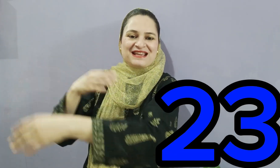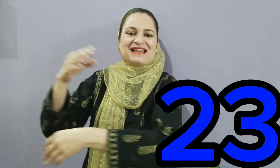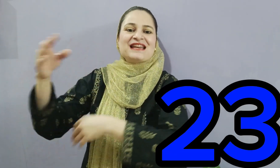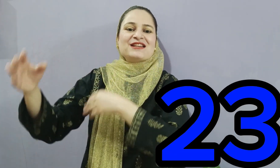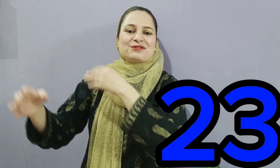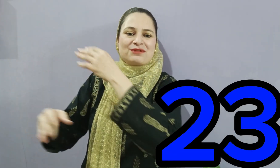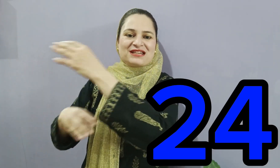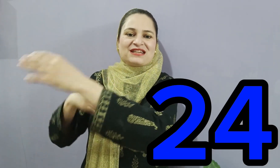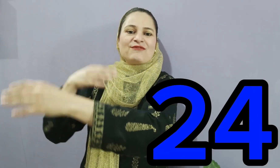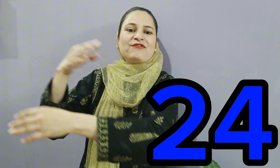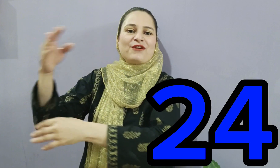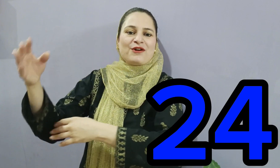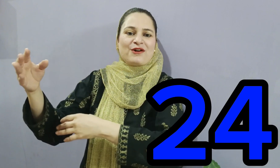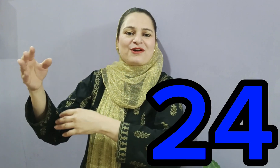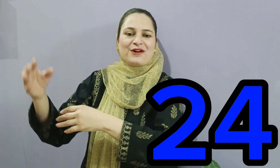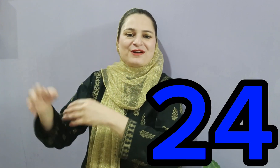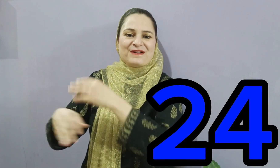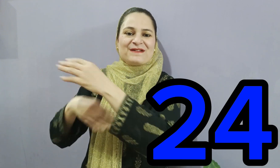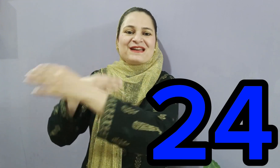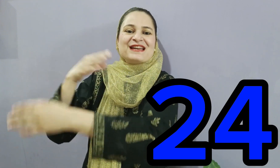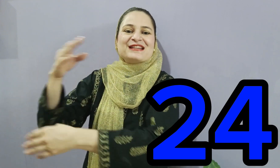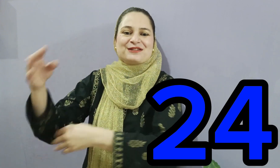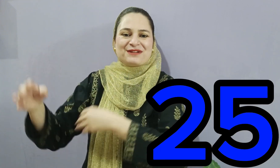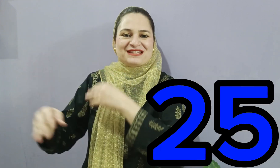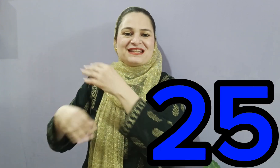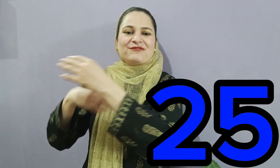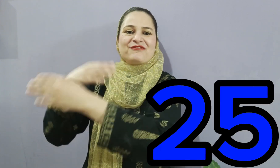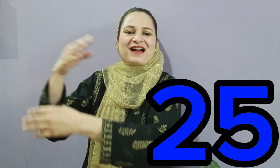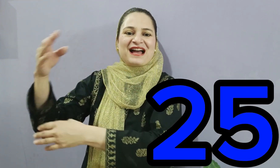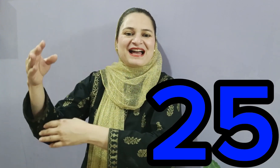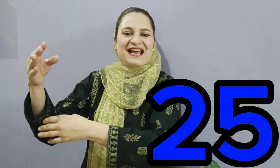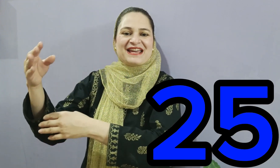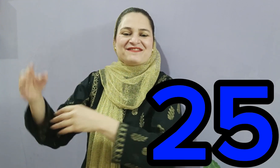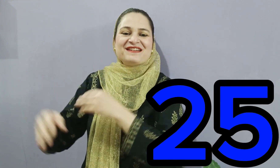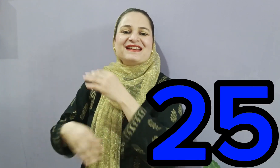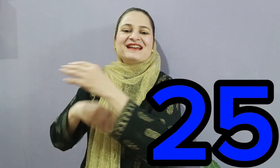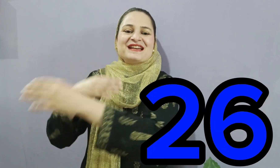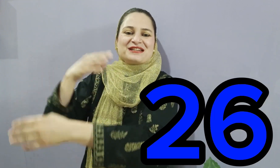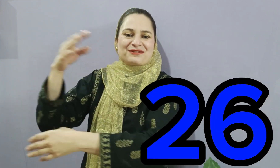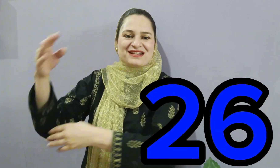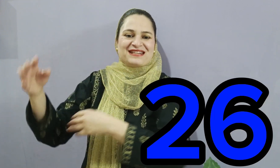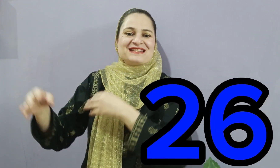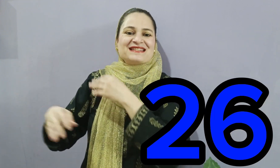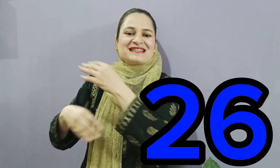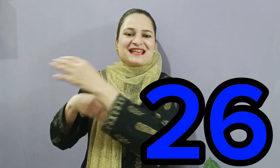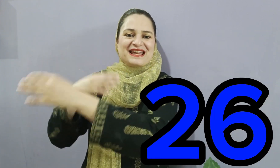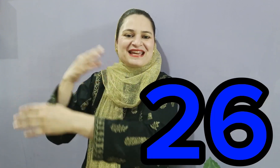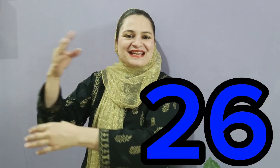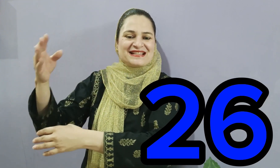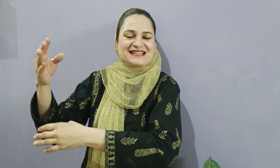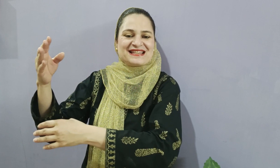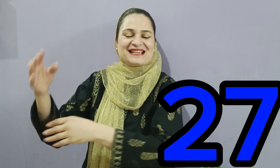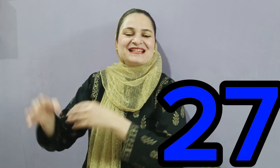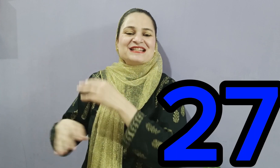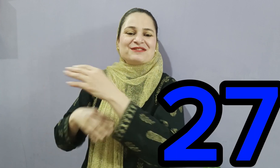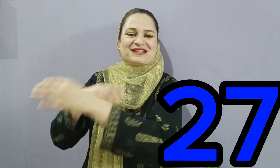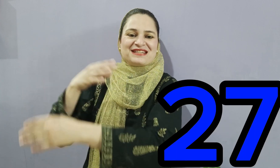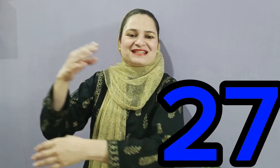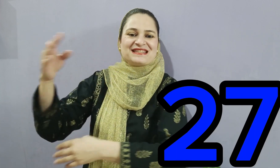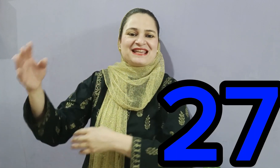24, 25, 26, 27,